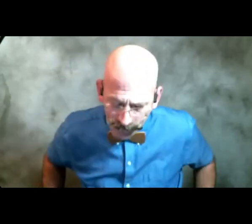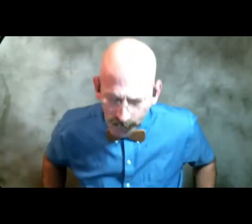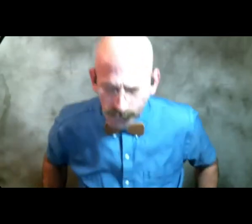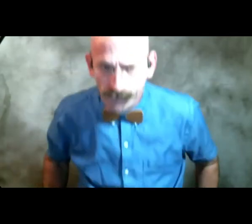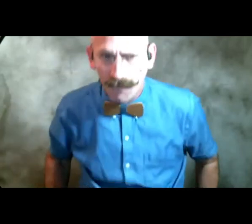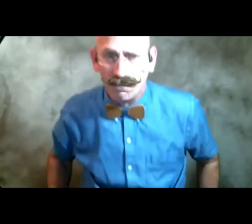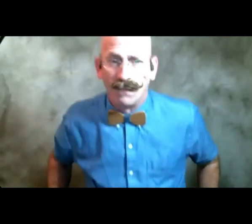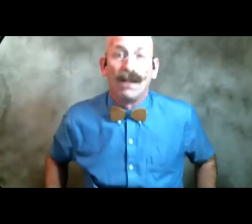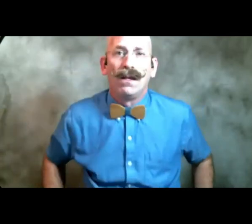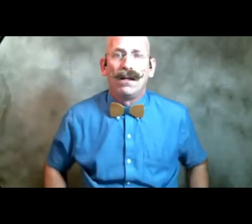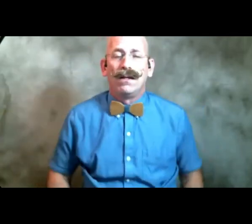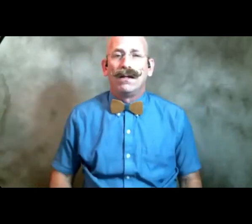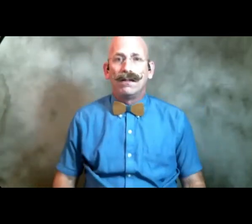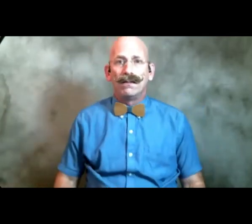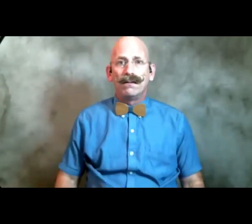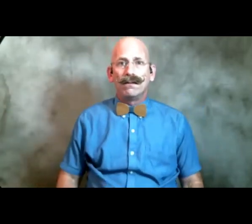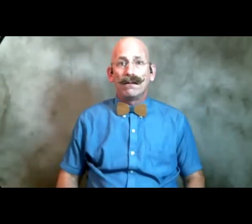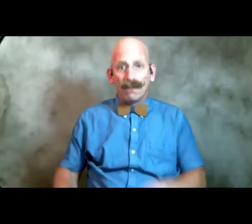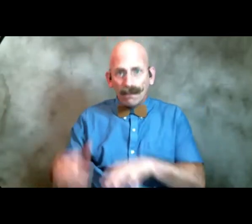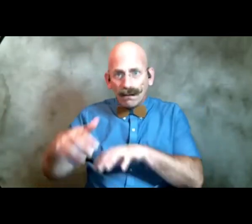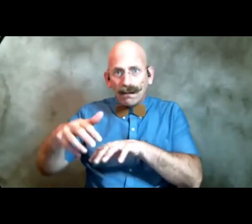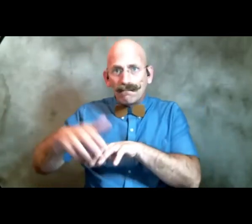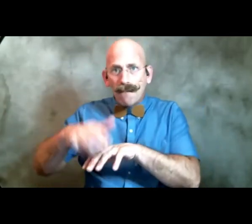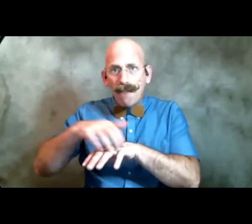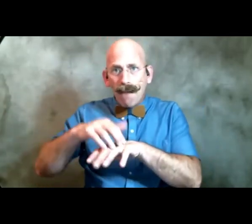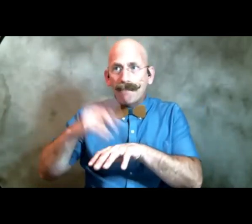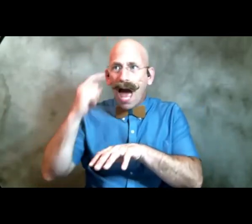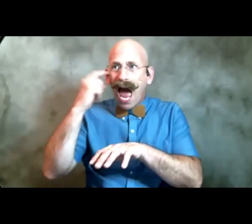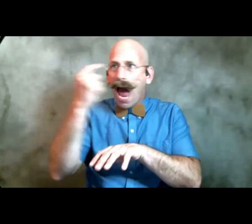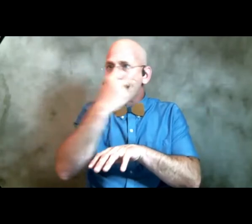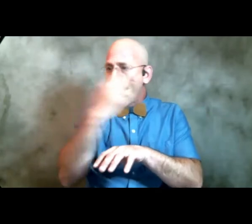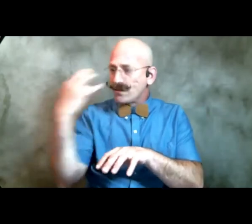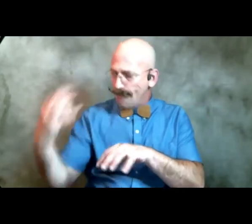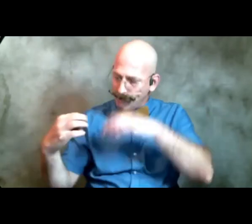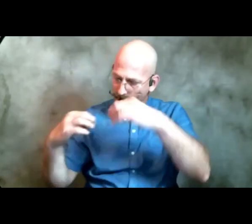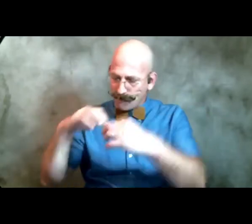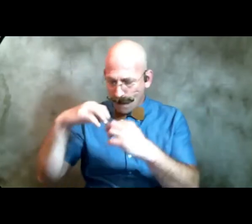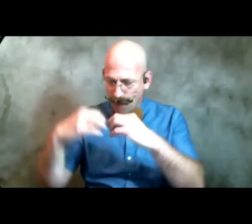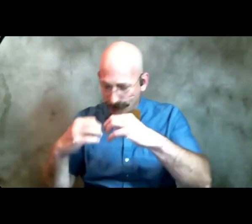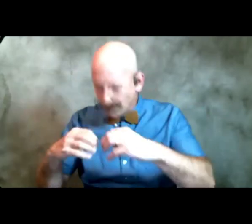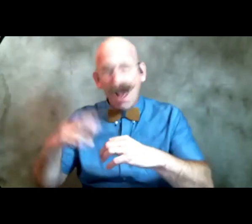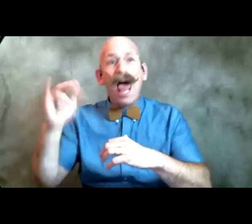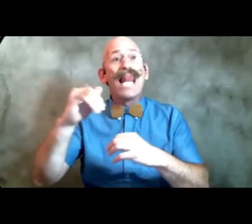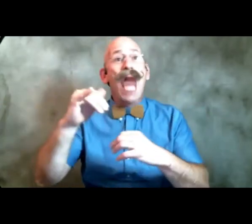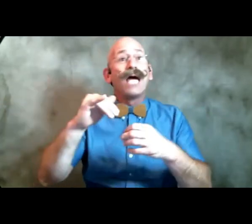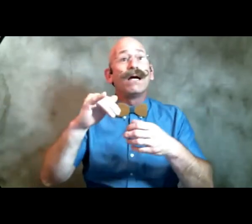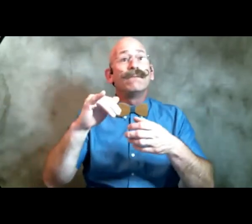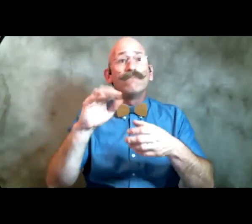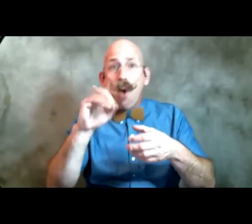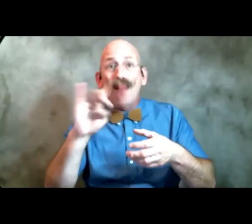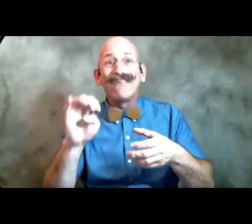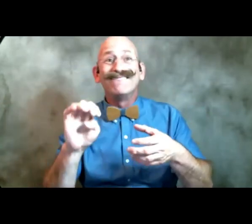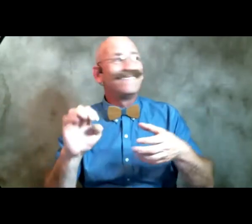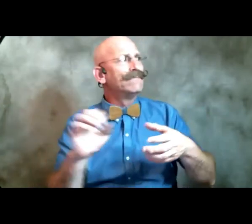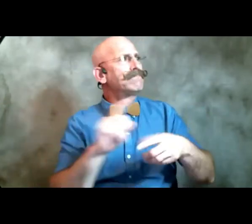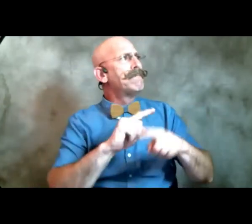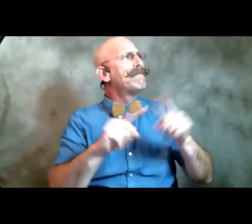they were eyeballs olives missing their martini they were grapes